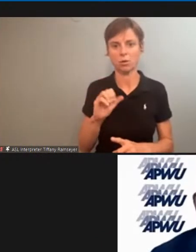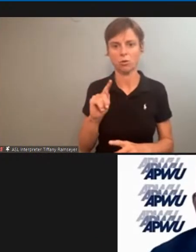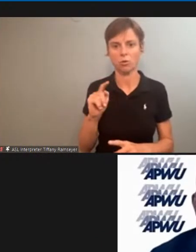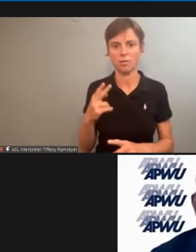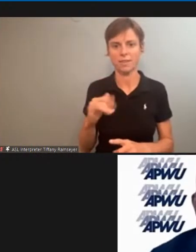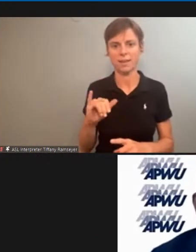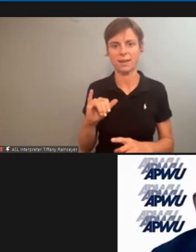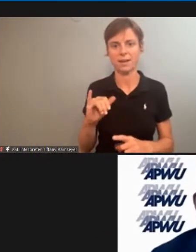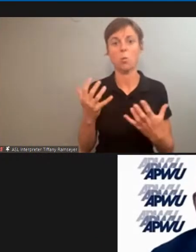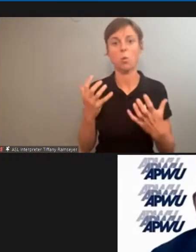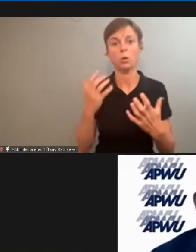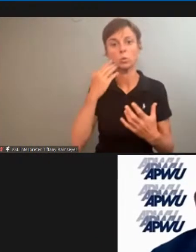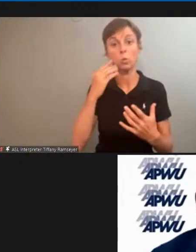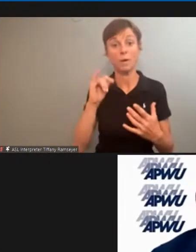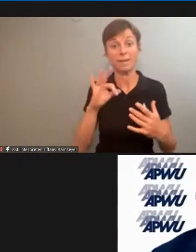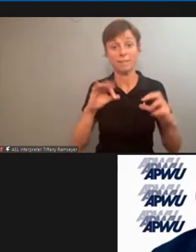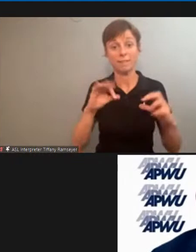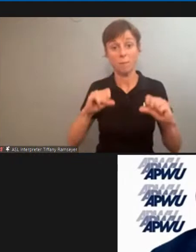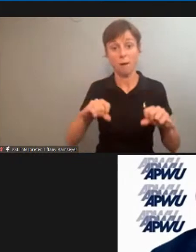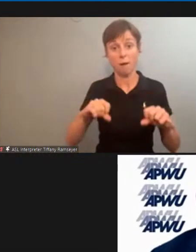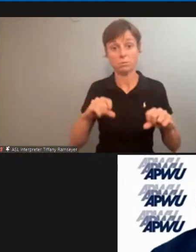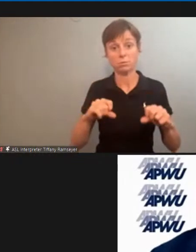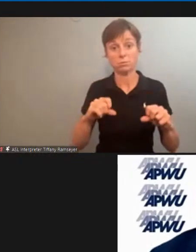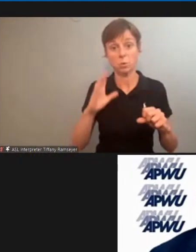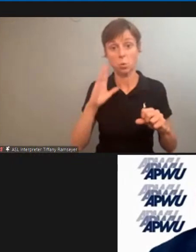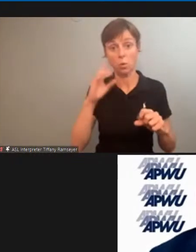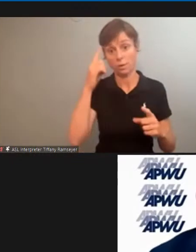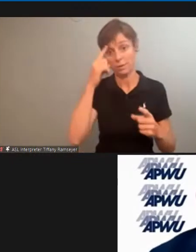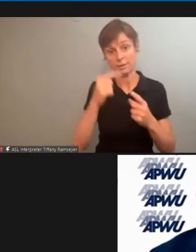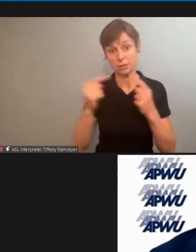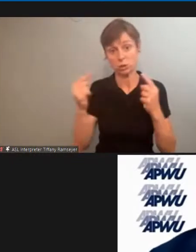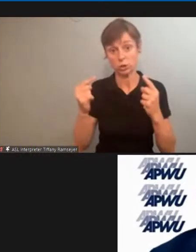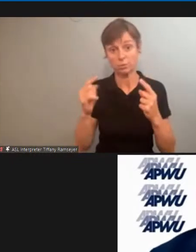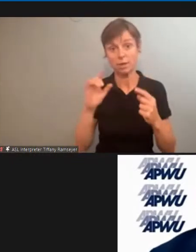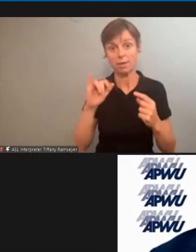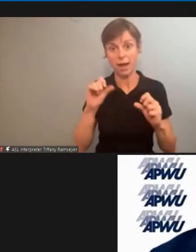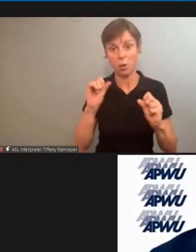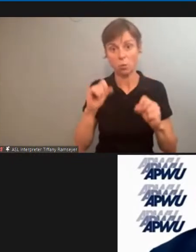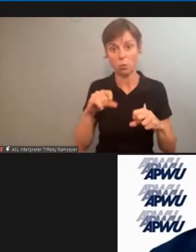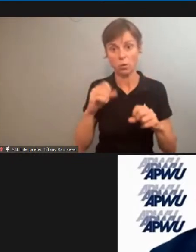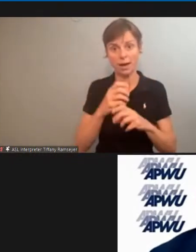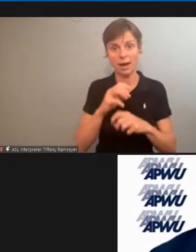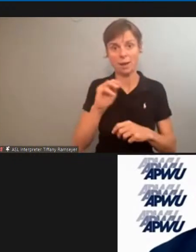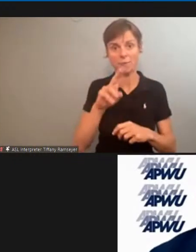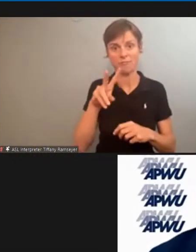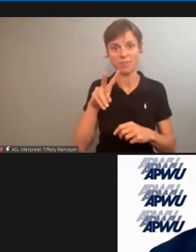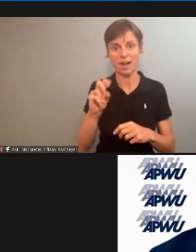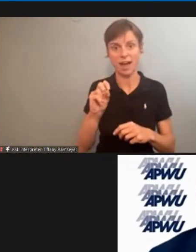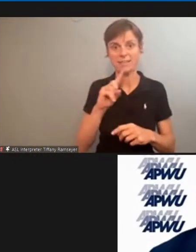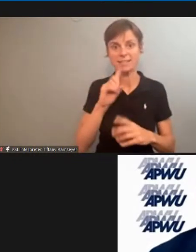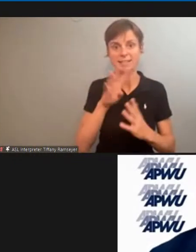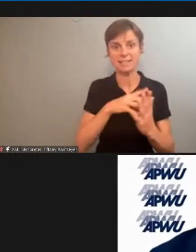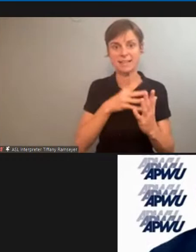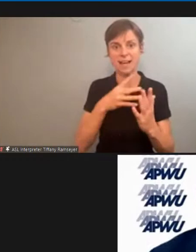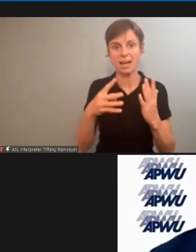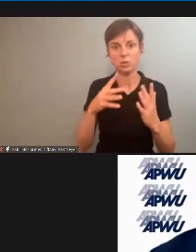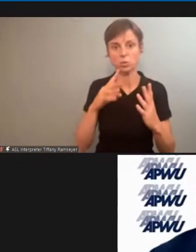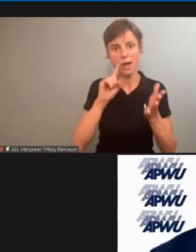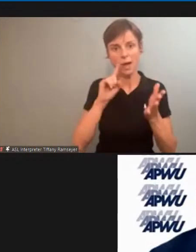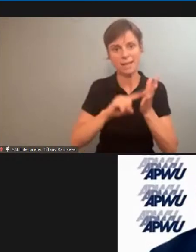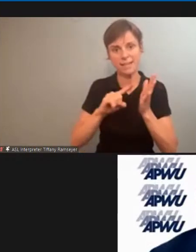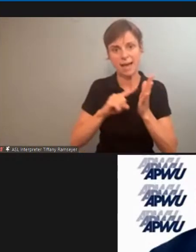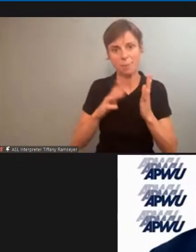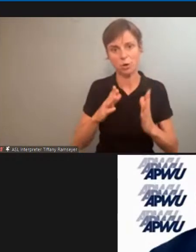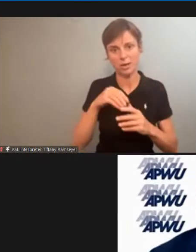wants to know, is there a possibility of this agreement that we can get MBS a scheduled examiner in each